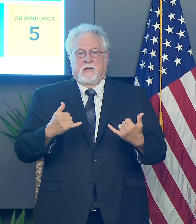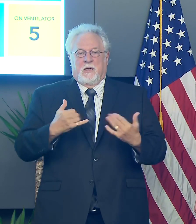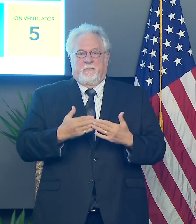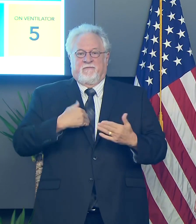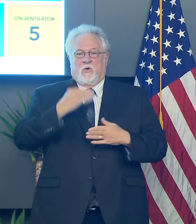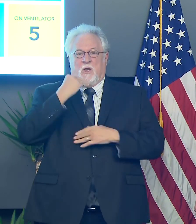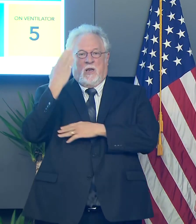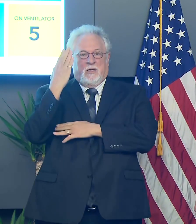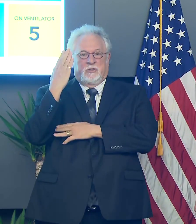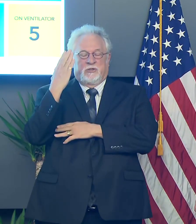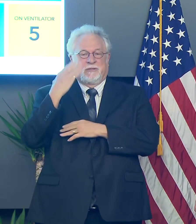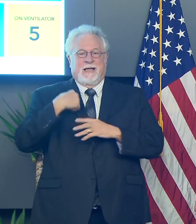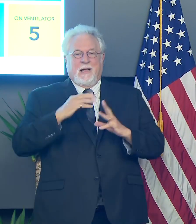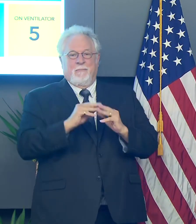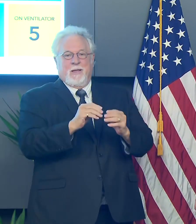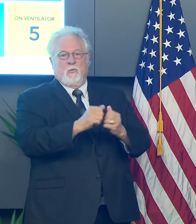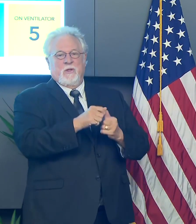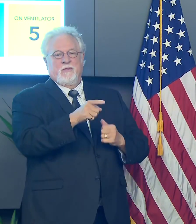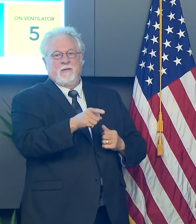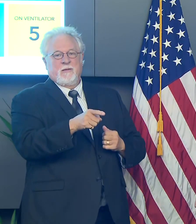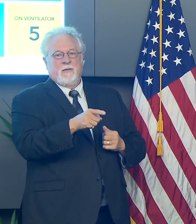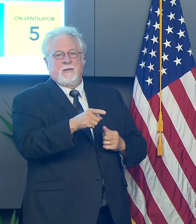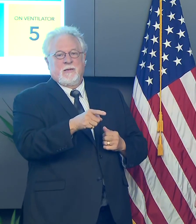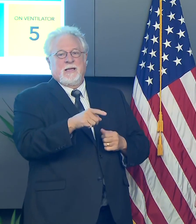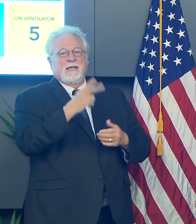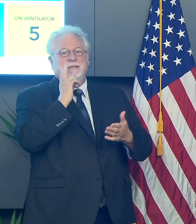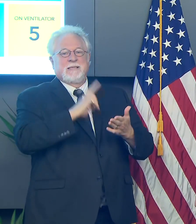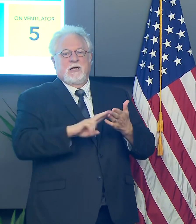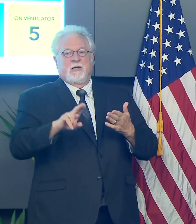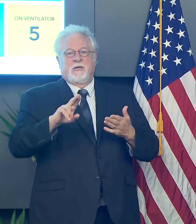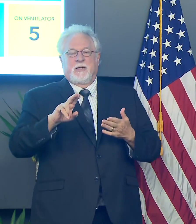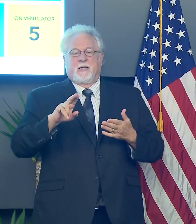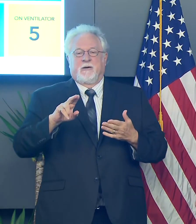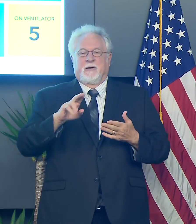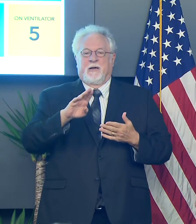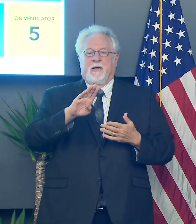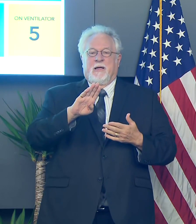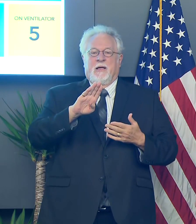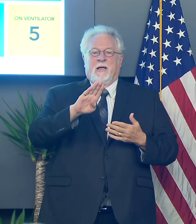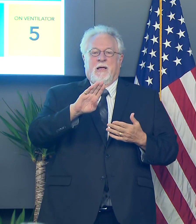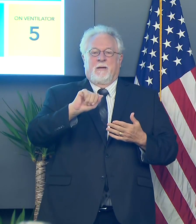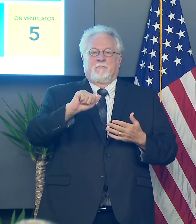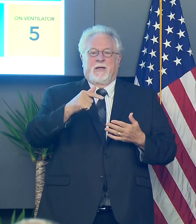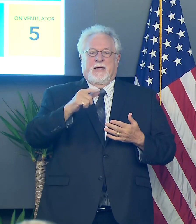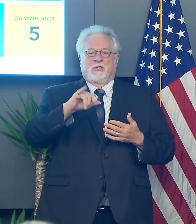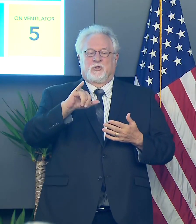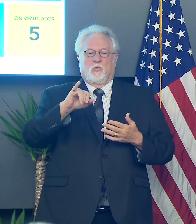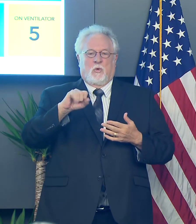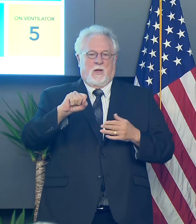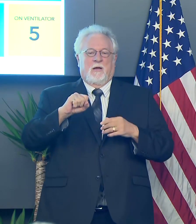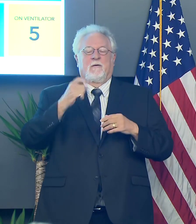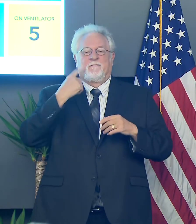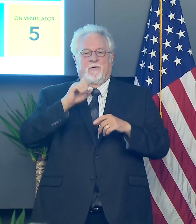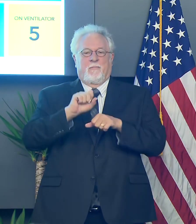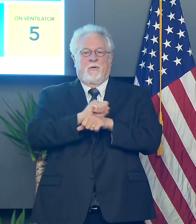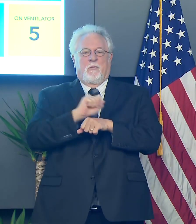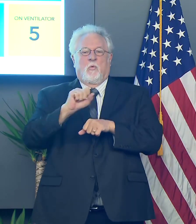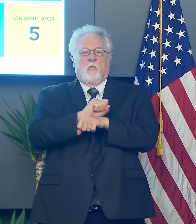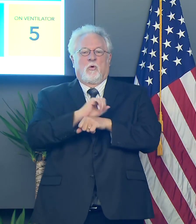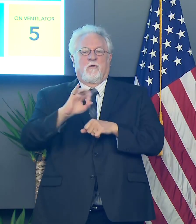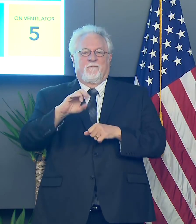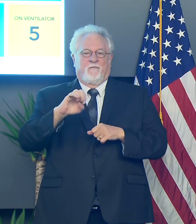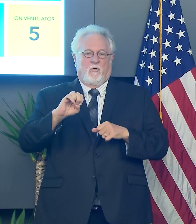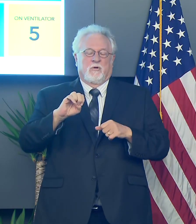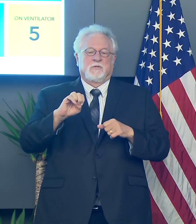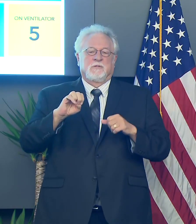just before lunch. And I was meeting with, um, Secretary Ava Daswar of Workforce Commission just before I came in here. And